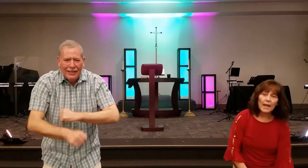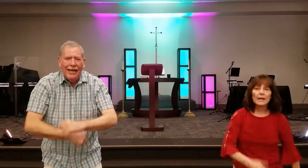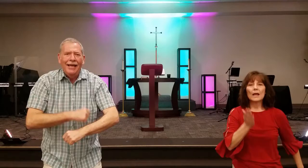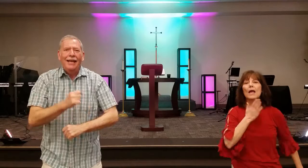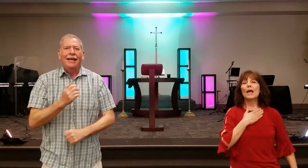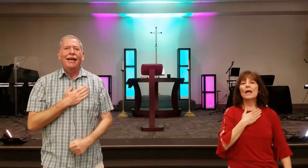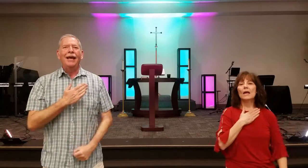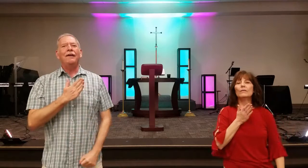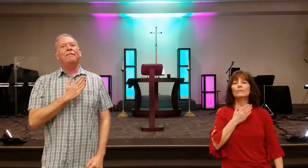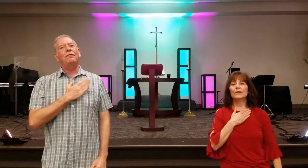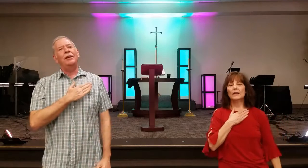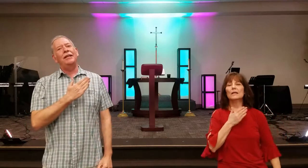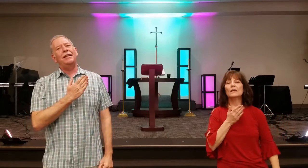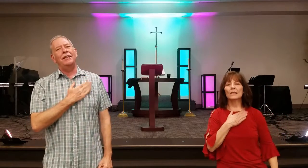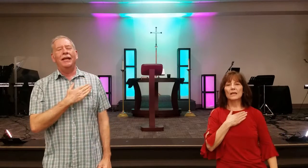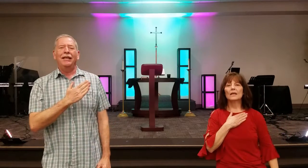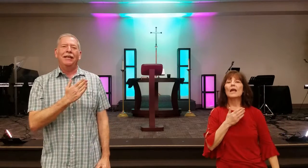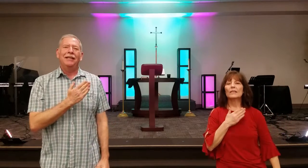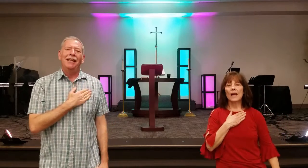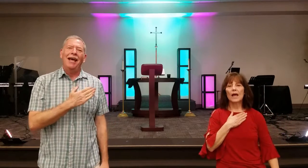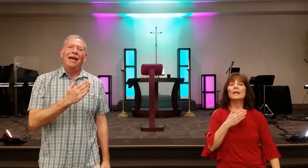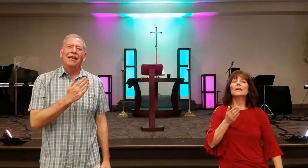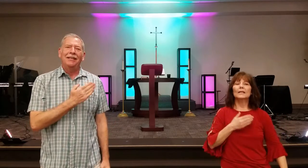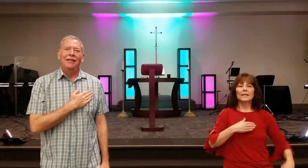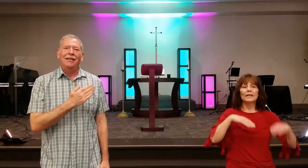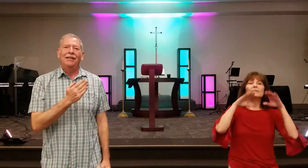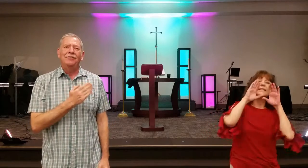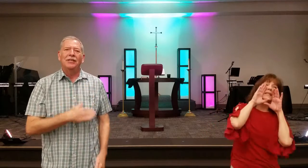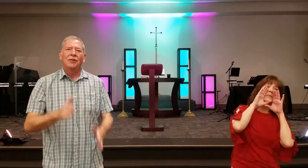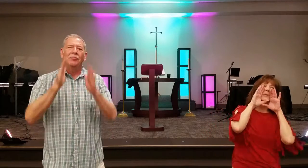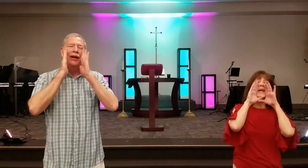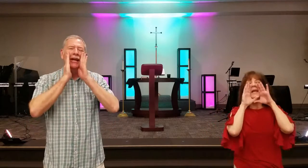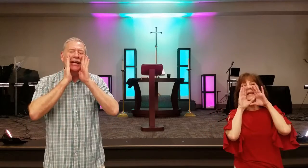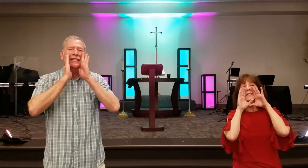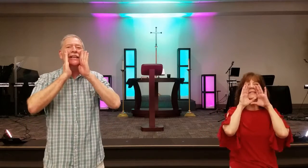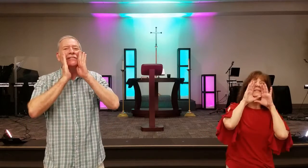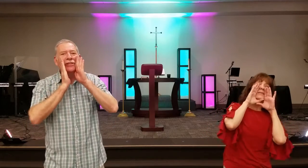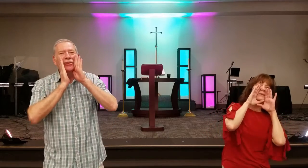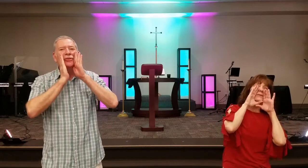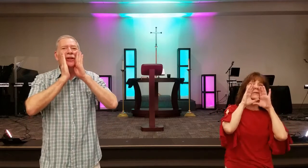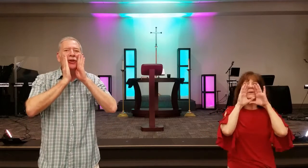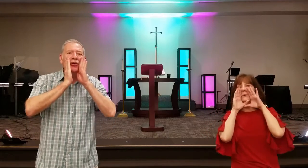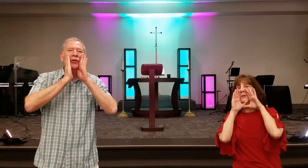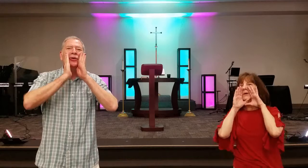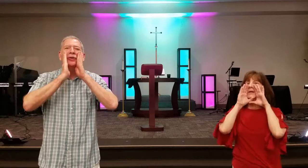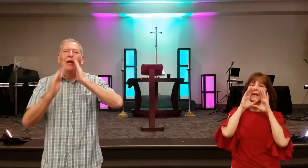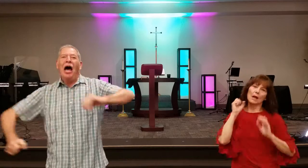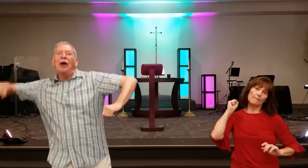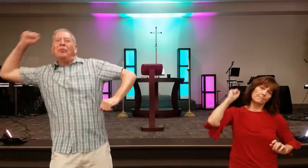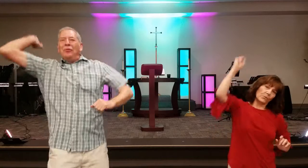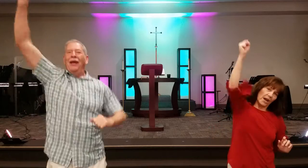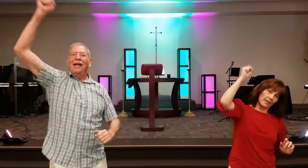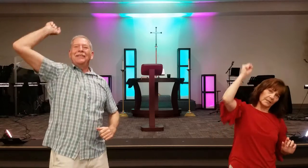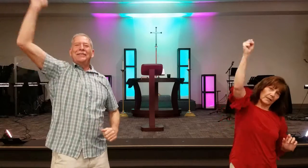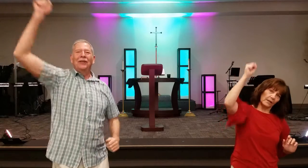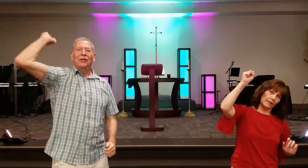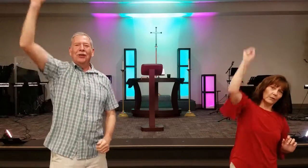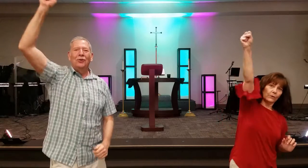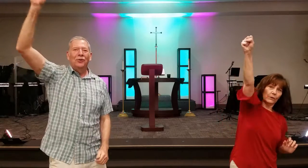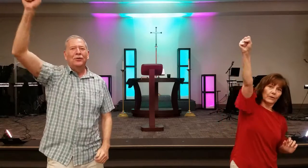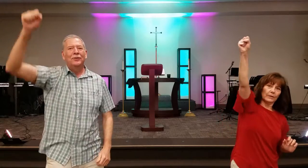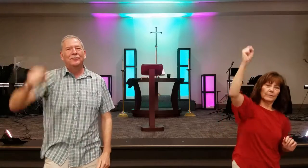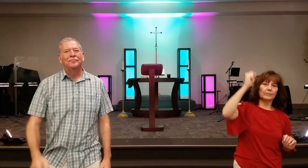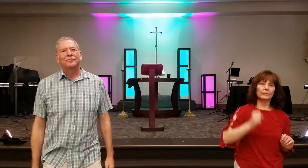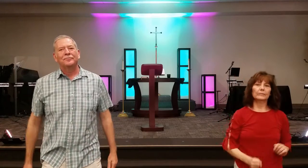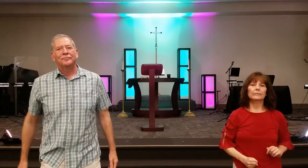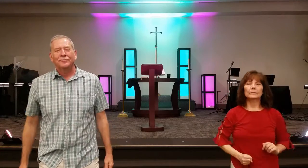Let everything that lives and praises to the Lord, praise the